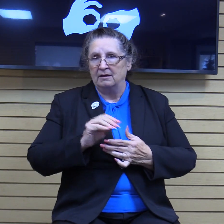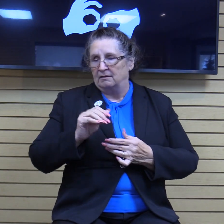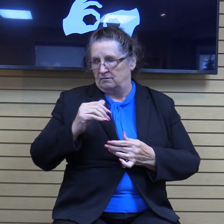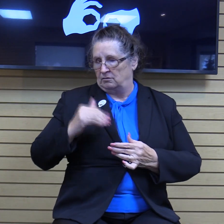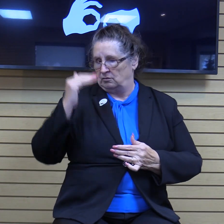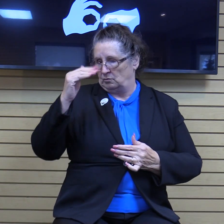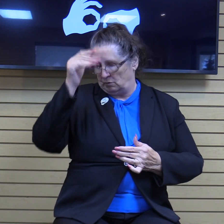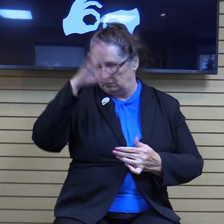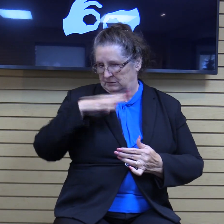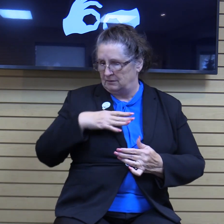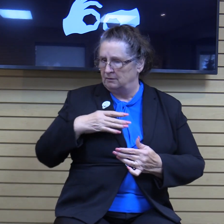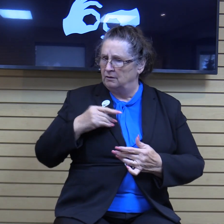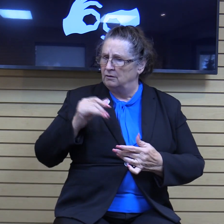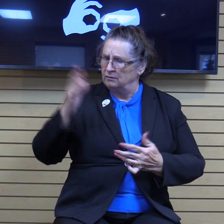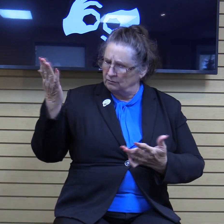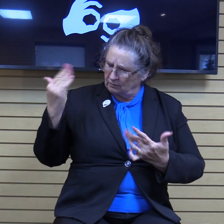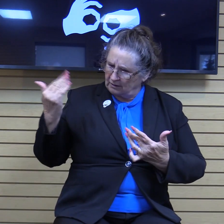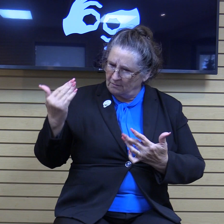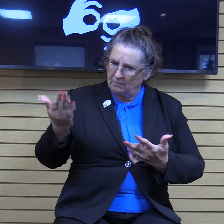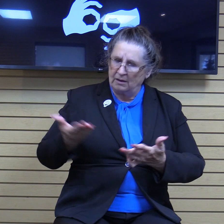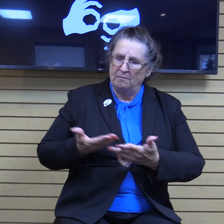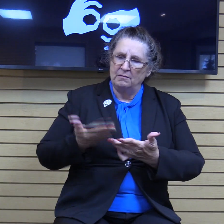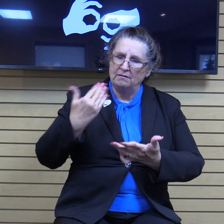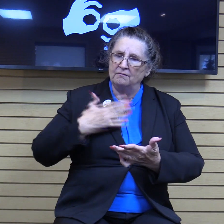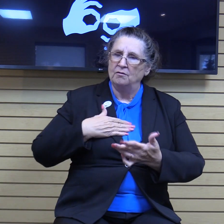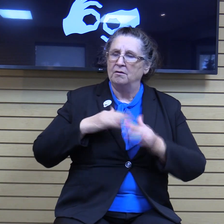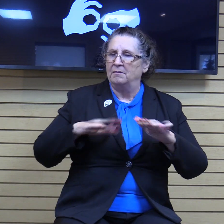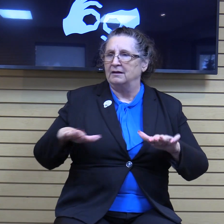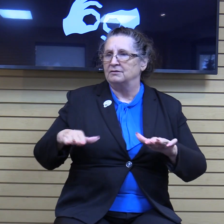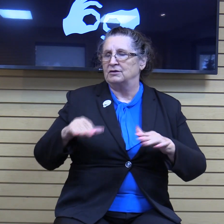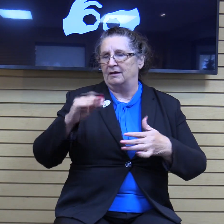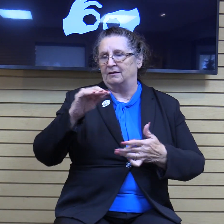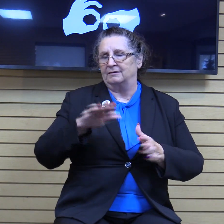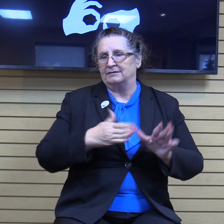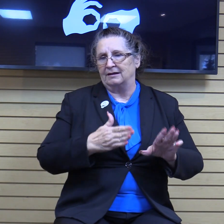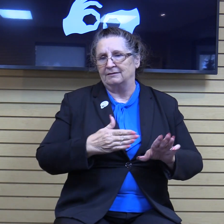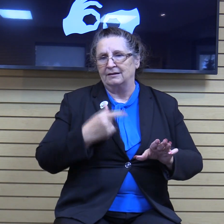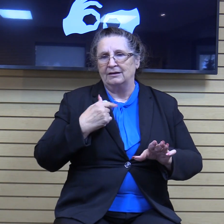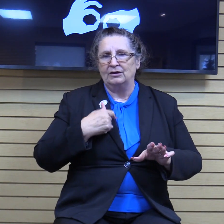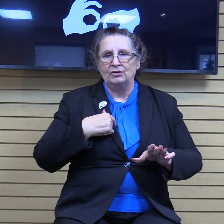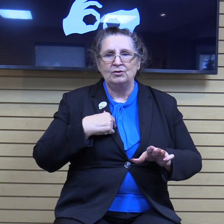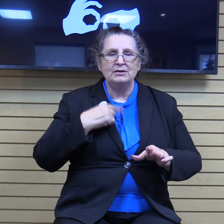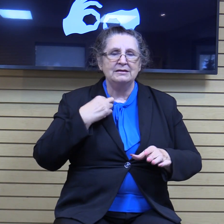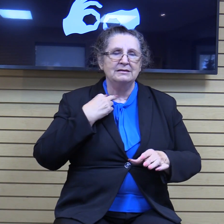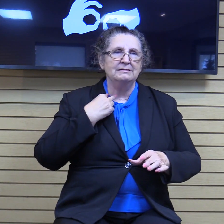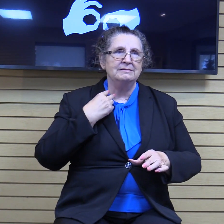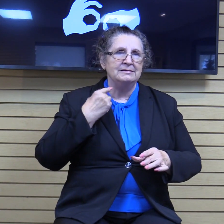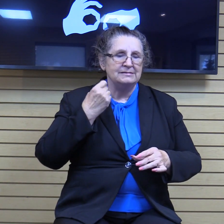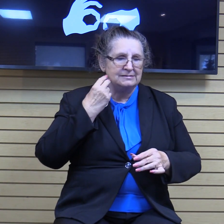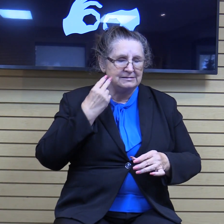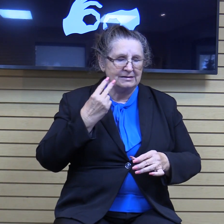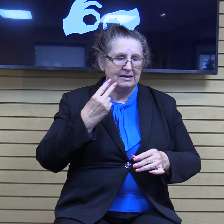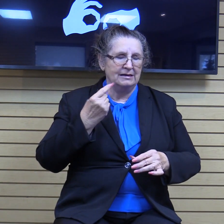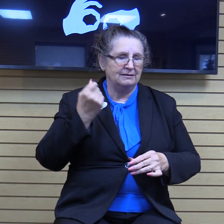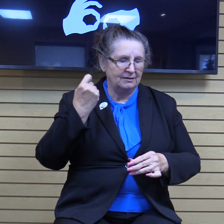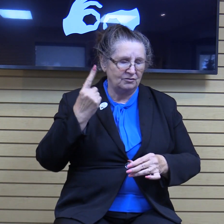Sir, come down before my child dies. You can hear the desperation in this man. Again, we can